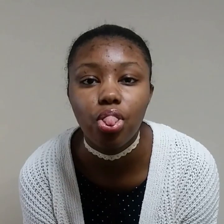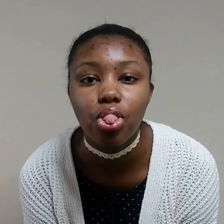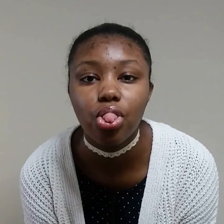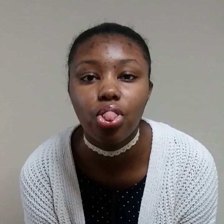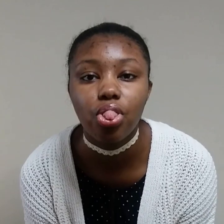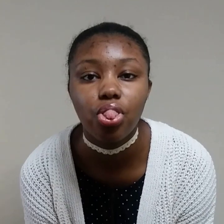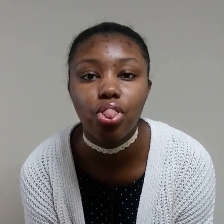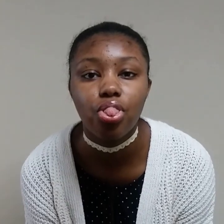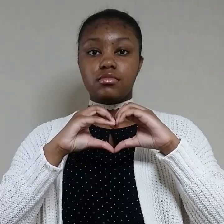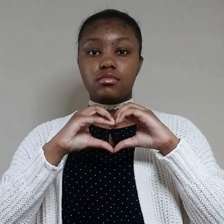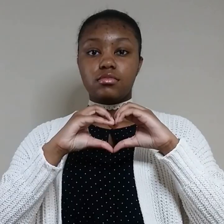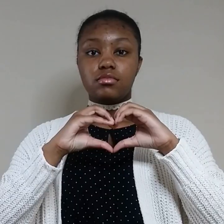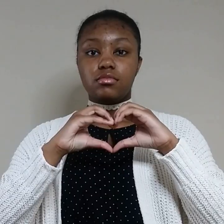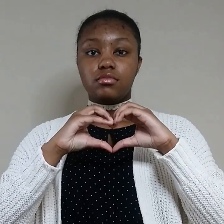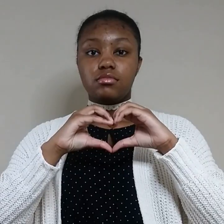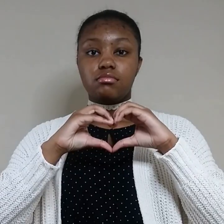Such a fool